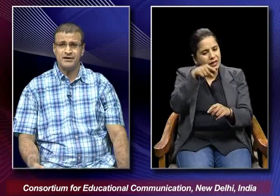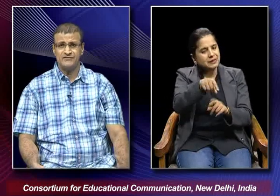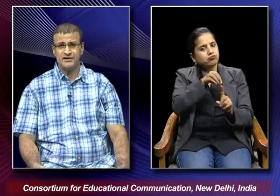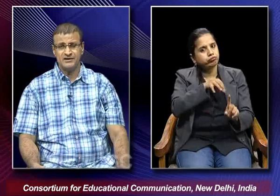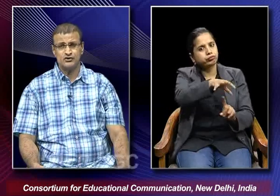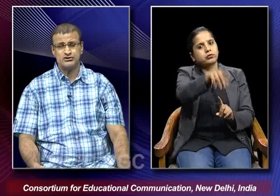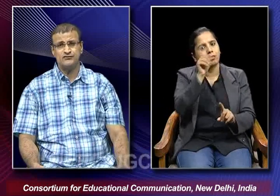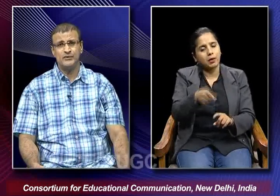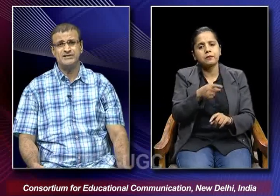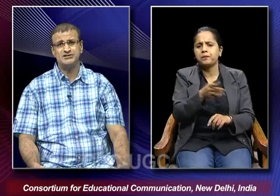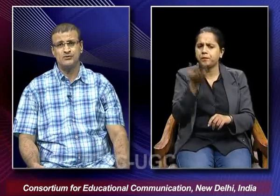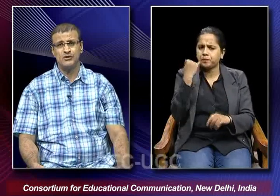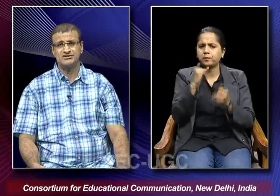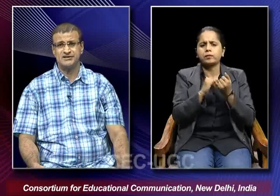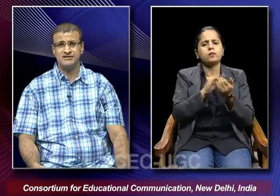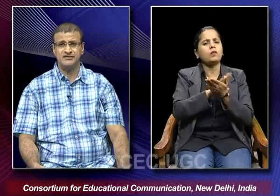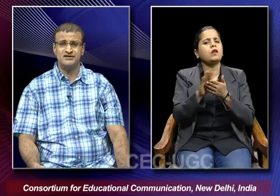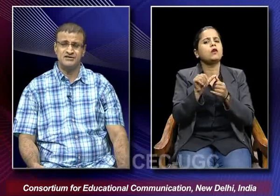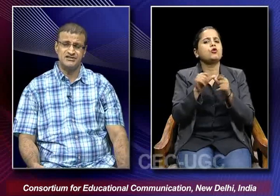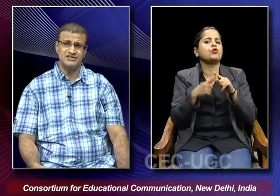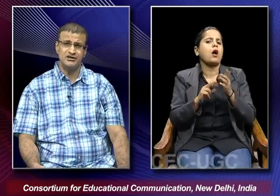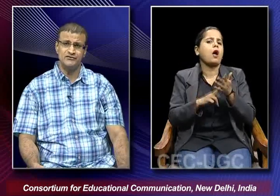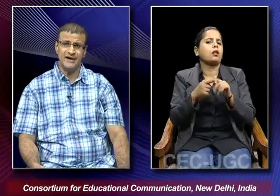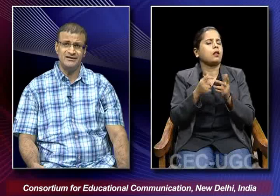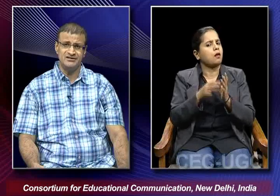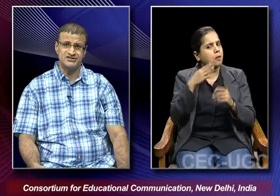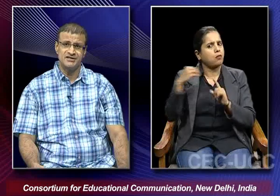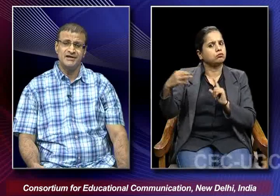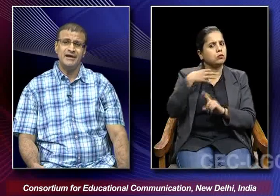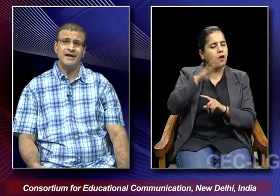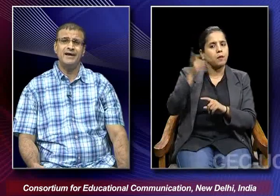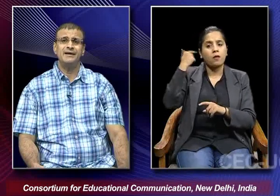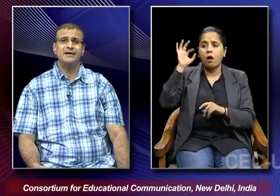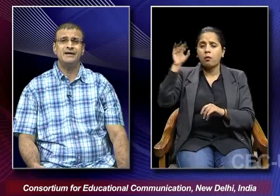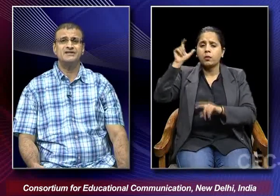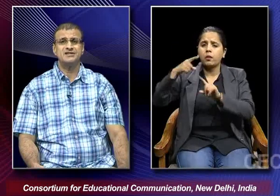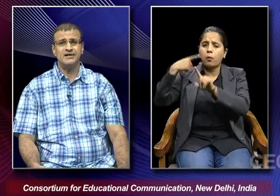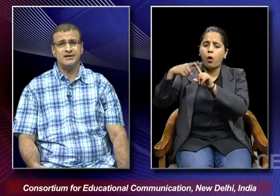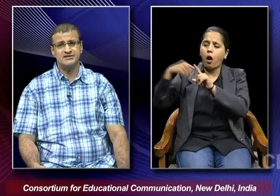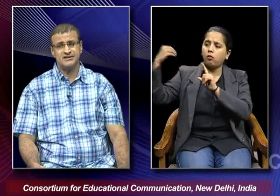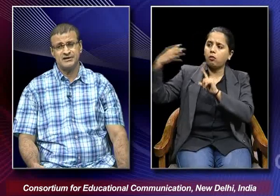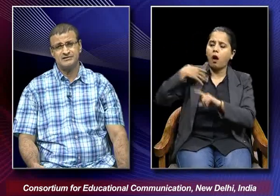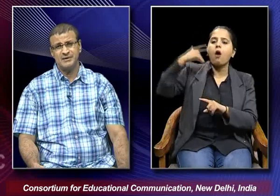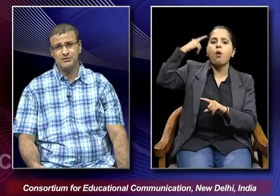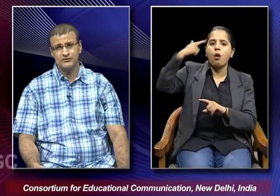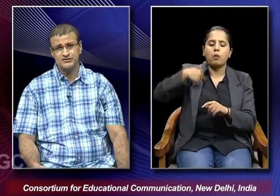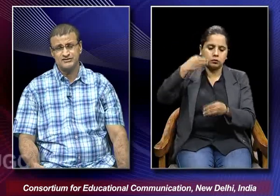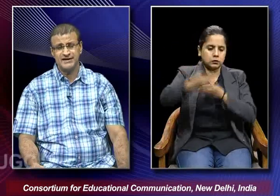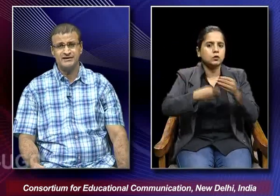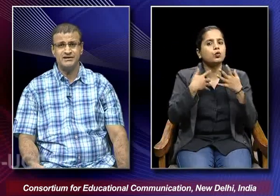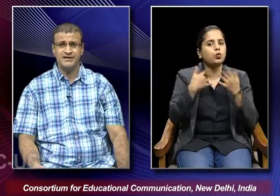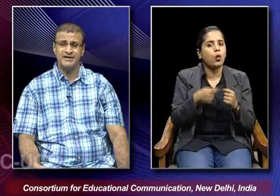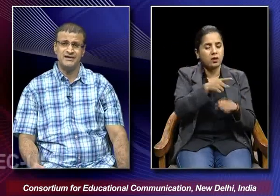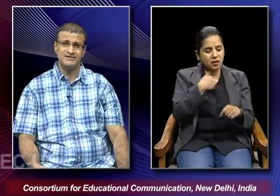definitely was influenced with such kind of ideals and as a member of the